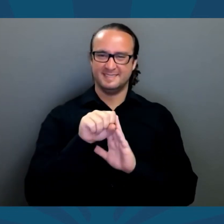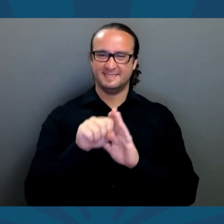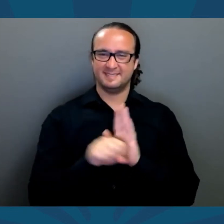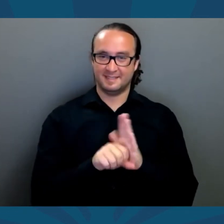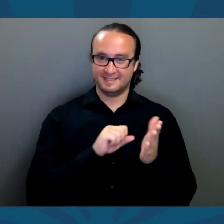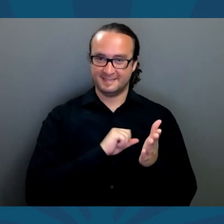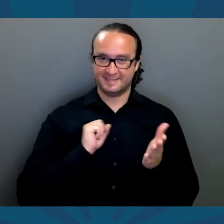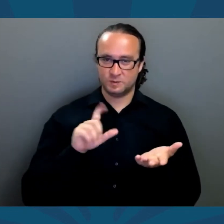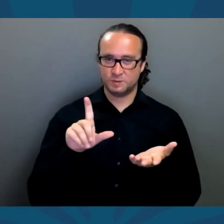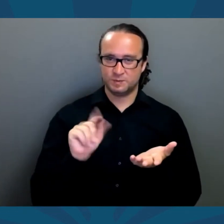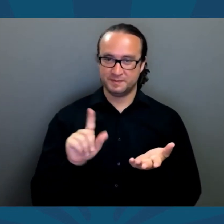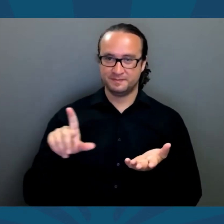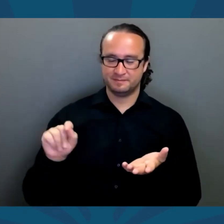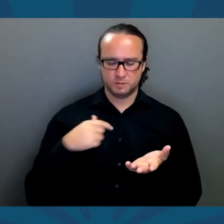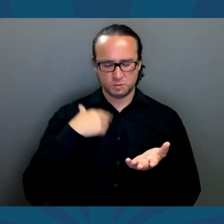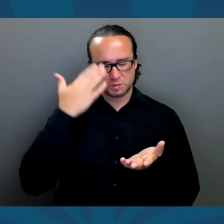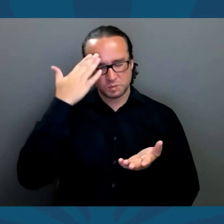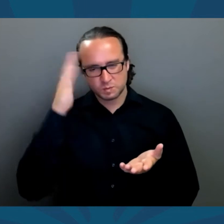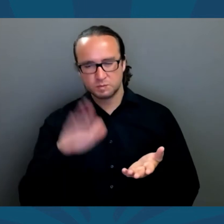in the State Senate in 2020,